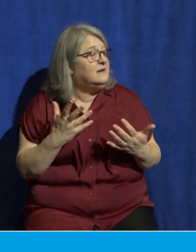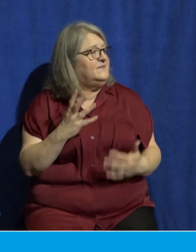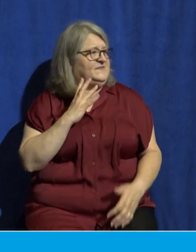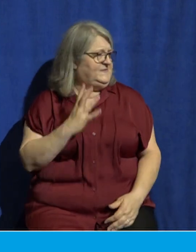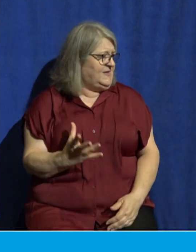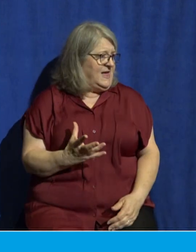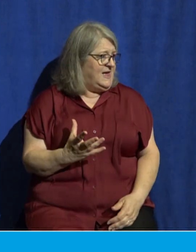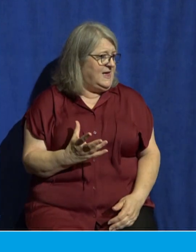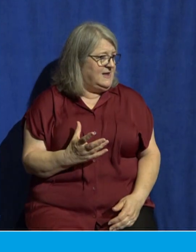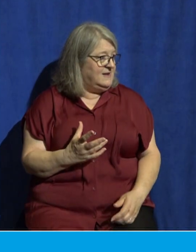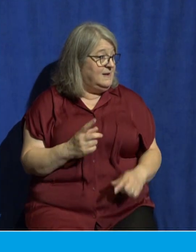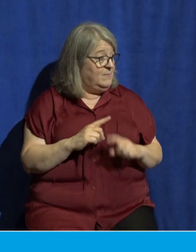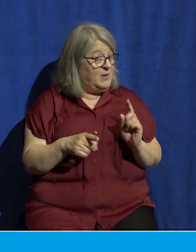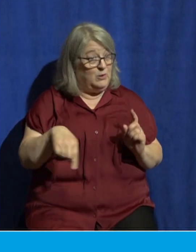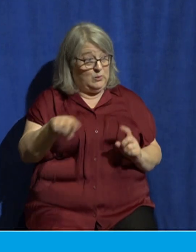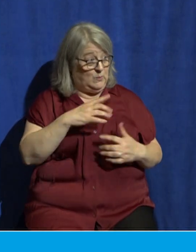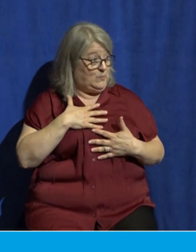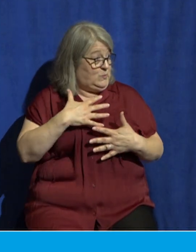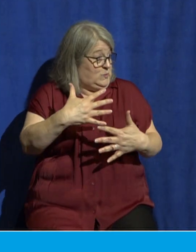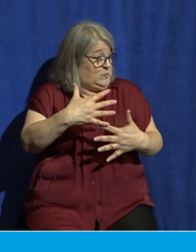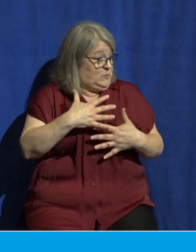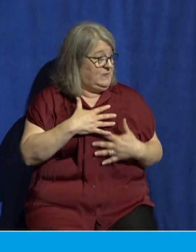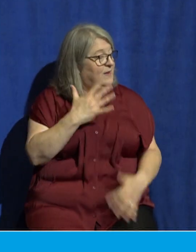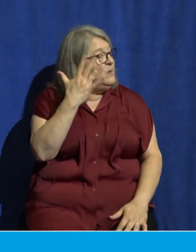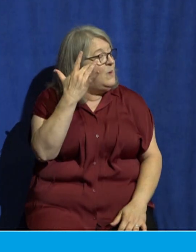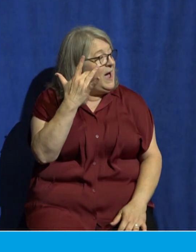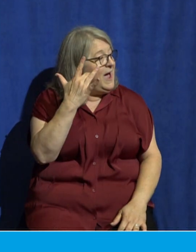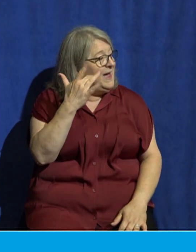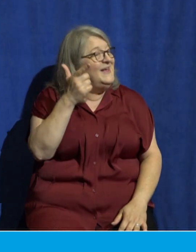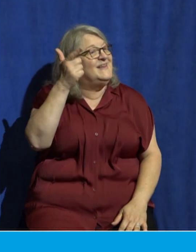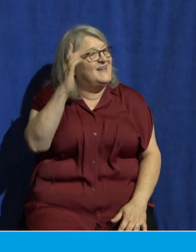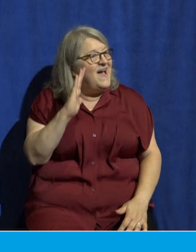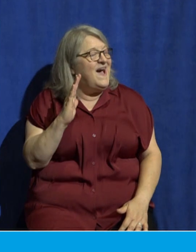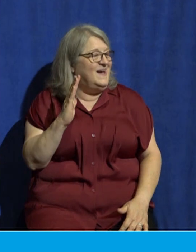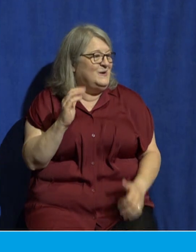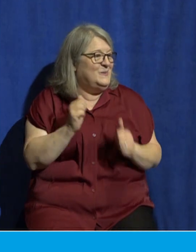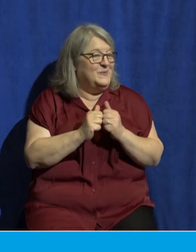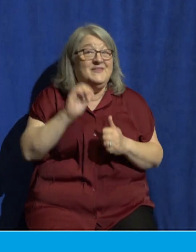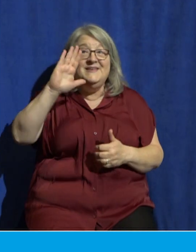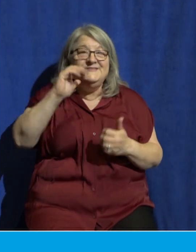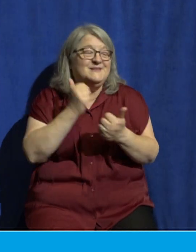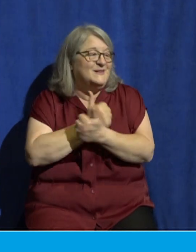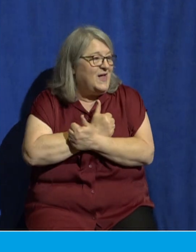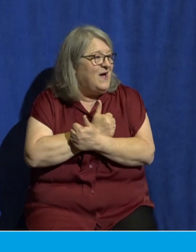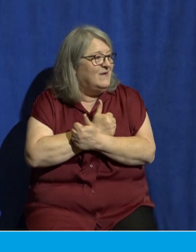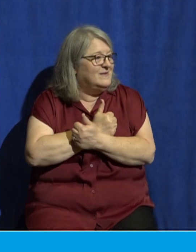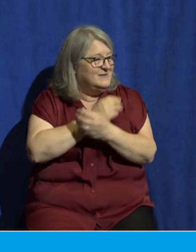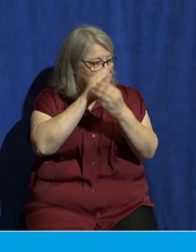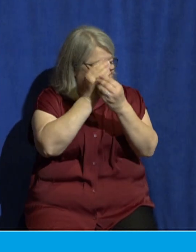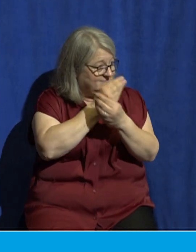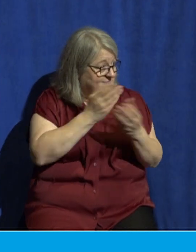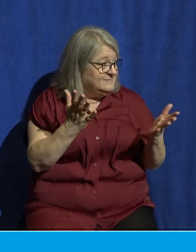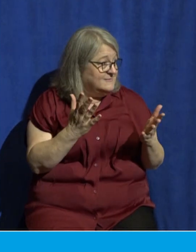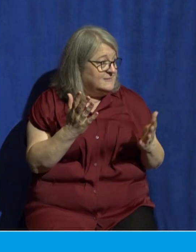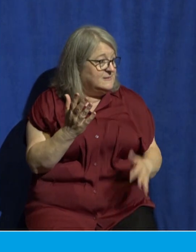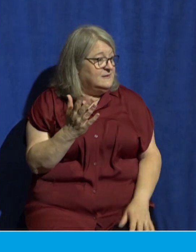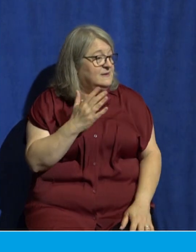you're breathing right now because God in his love for you has said I am willing to bring you into a